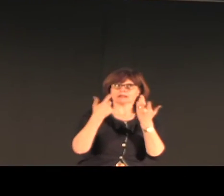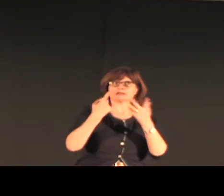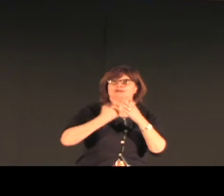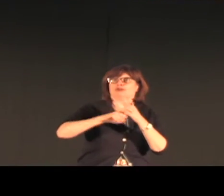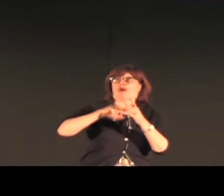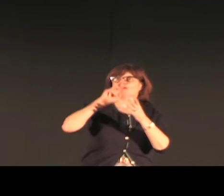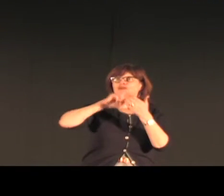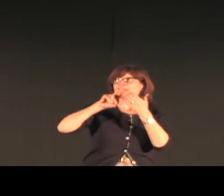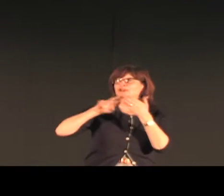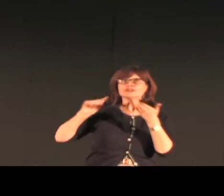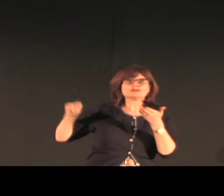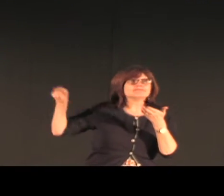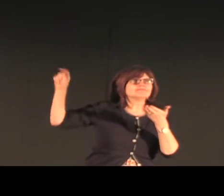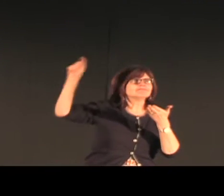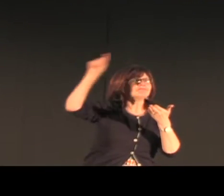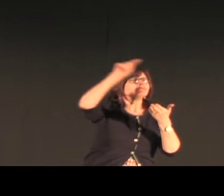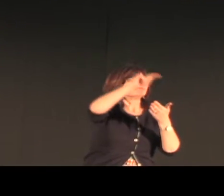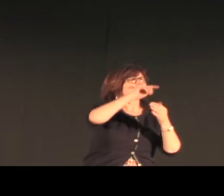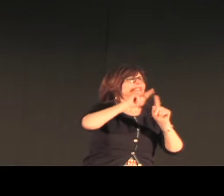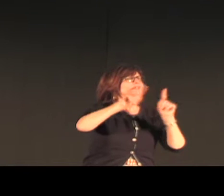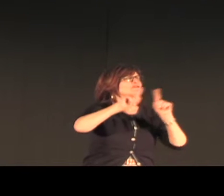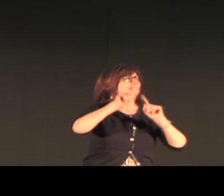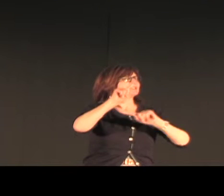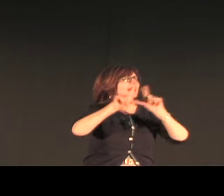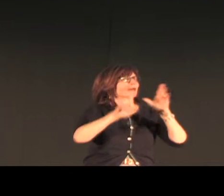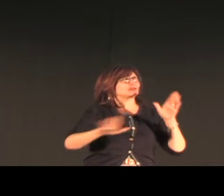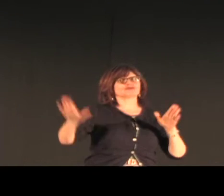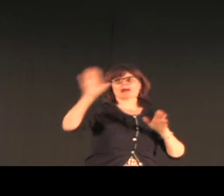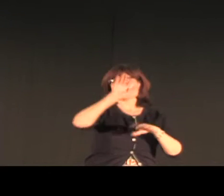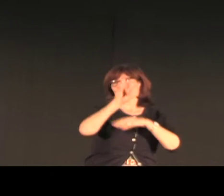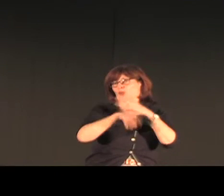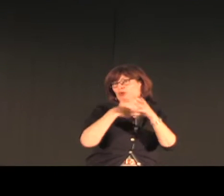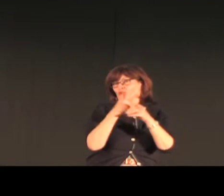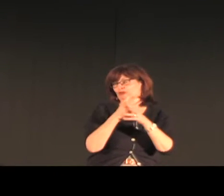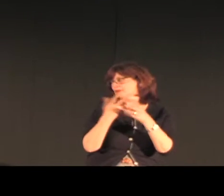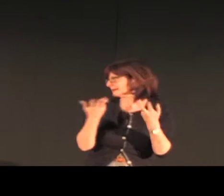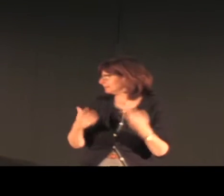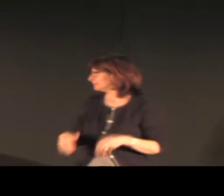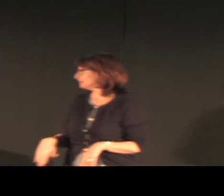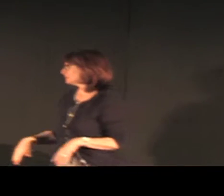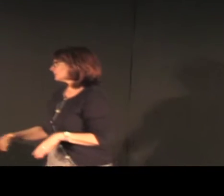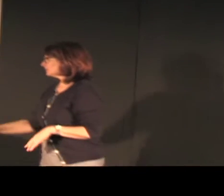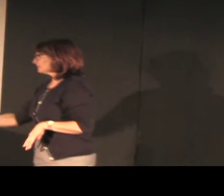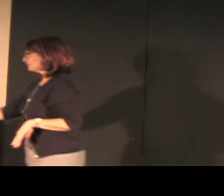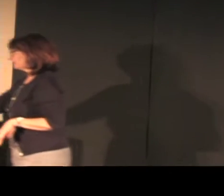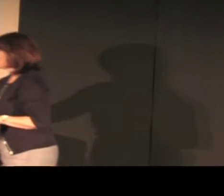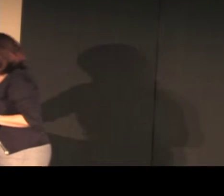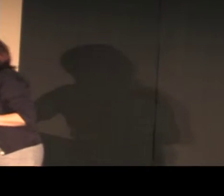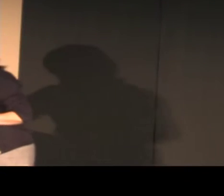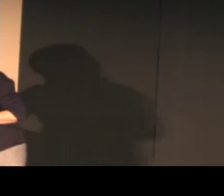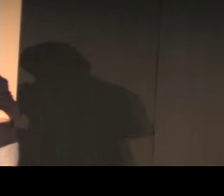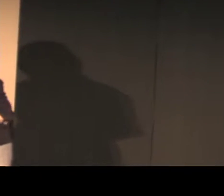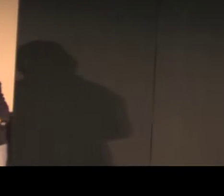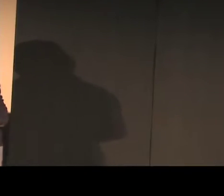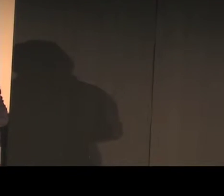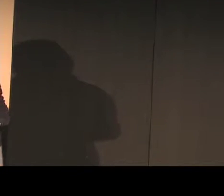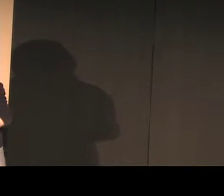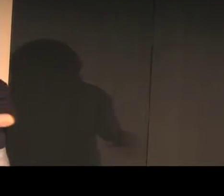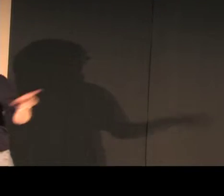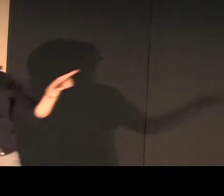This was in the New Scientist magazine, giving an idea of some worldwide research that's going on on emerging sign